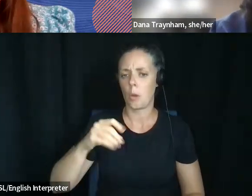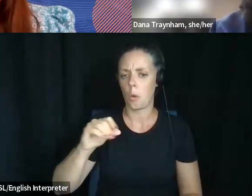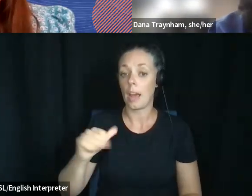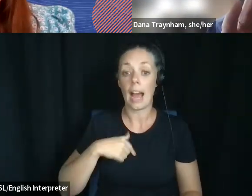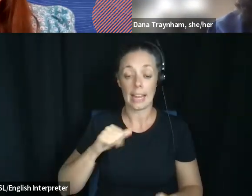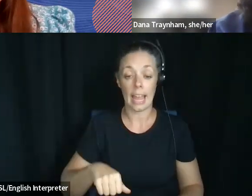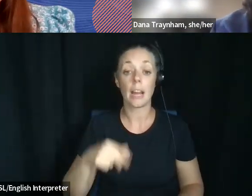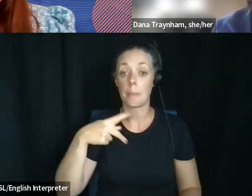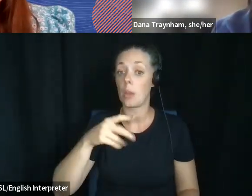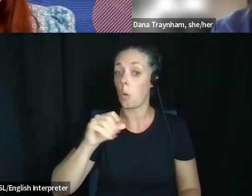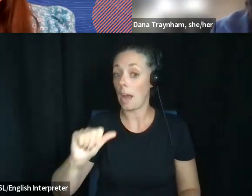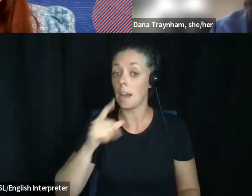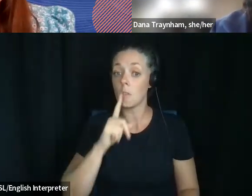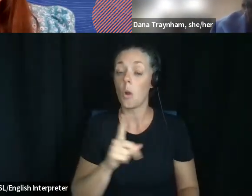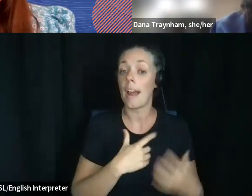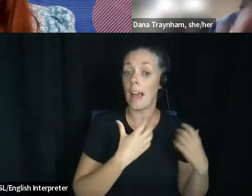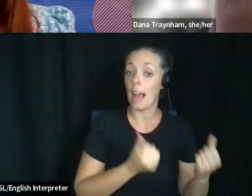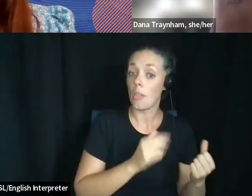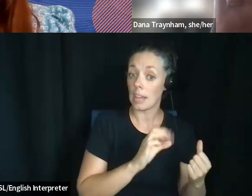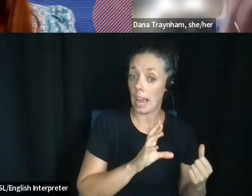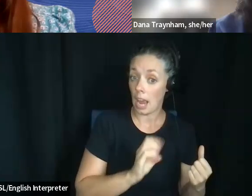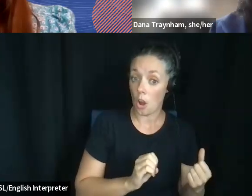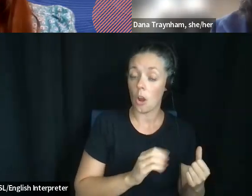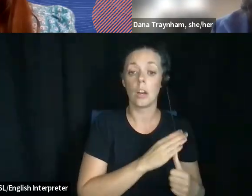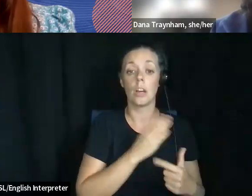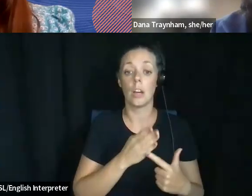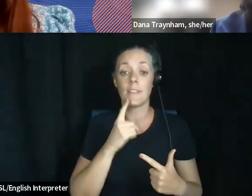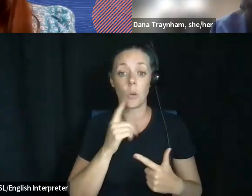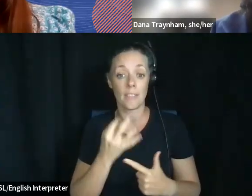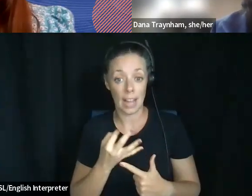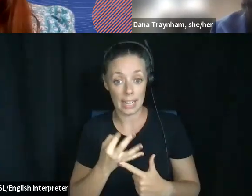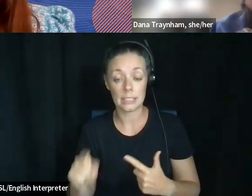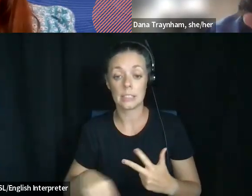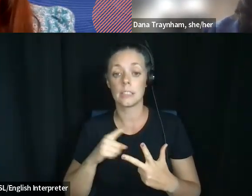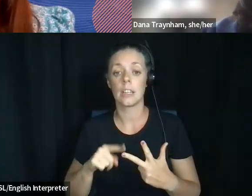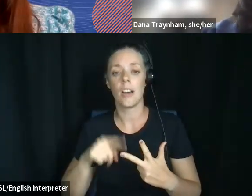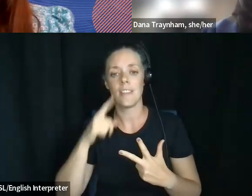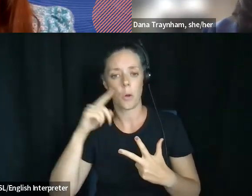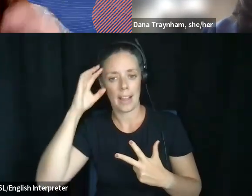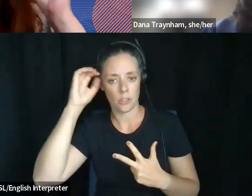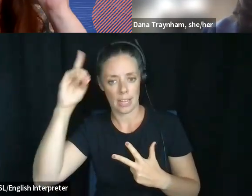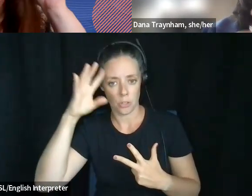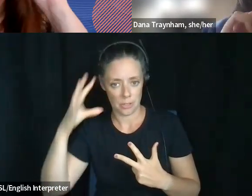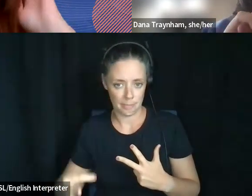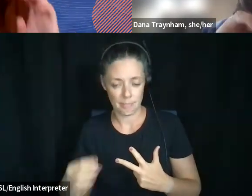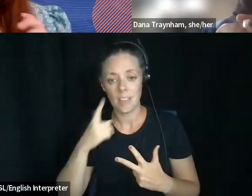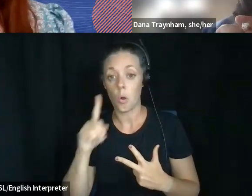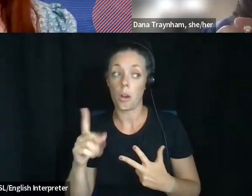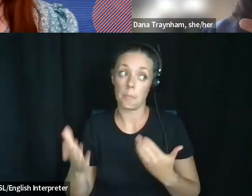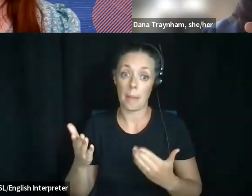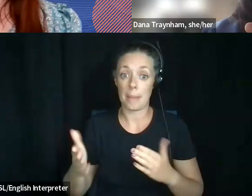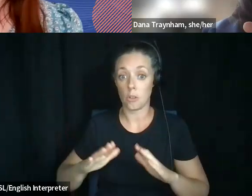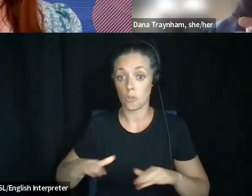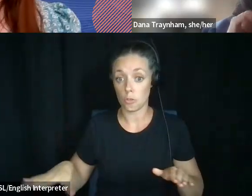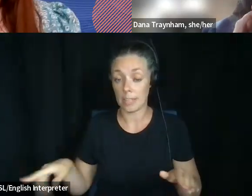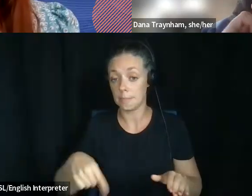healthcare. I could do it for financial decisions. And I can also do it for educational decisions for children who are in